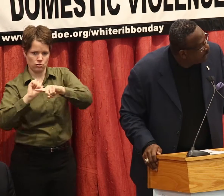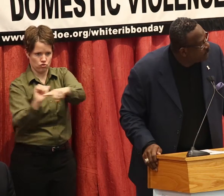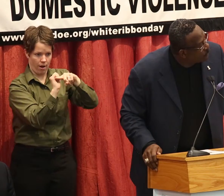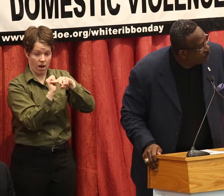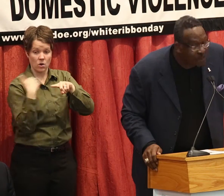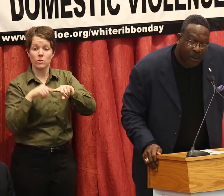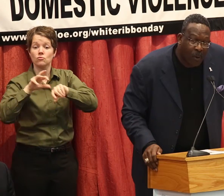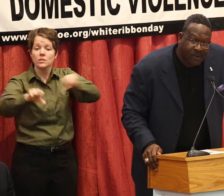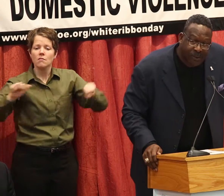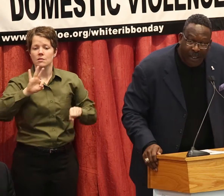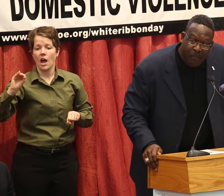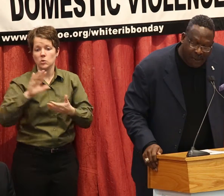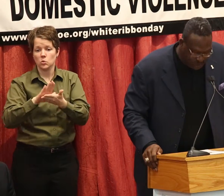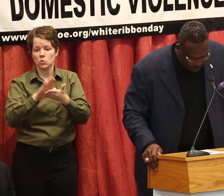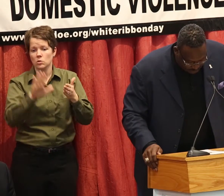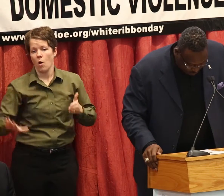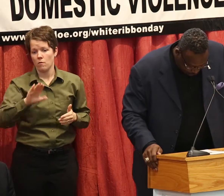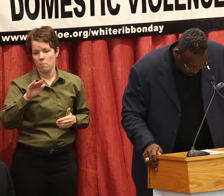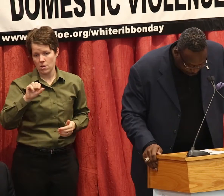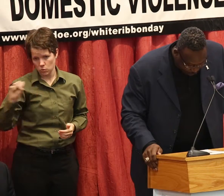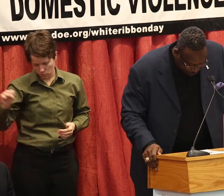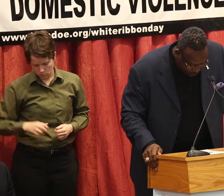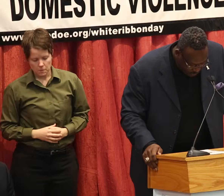about 90 schools across the state of Massachusetts,